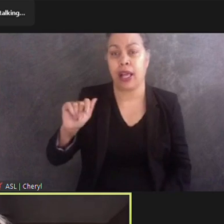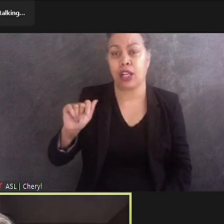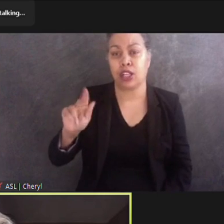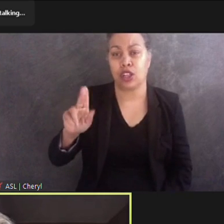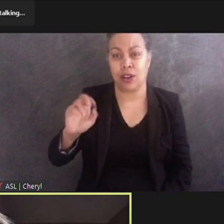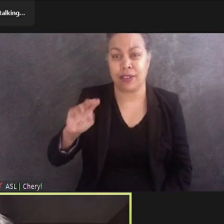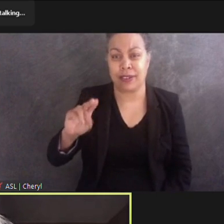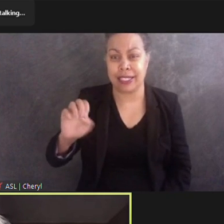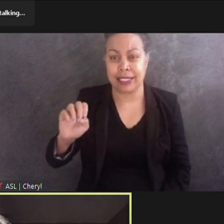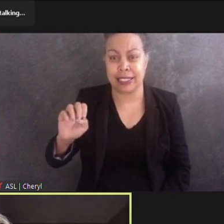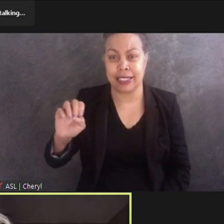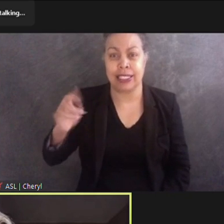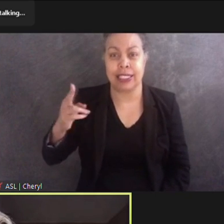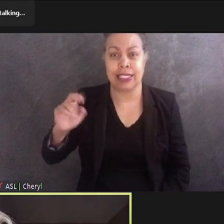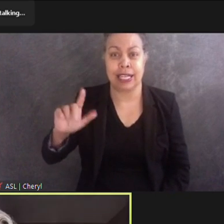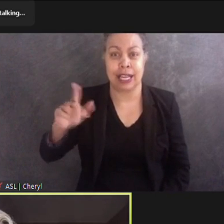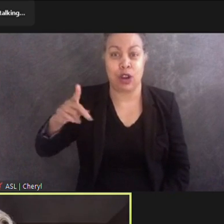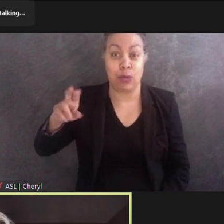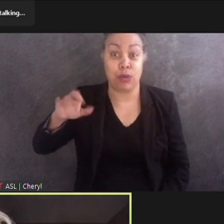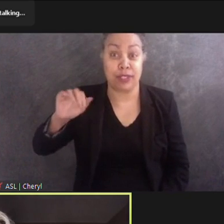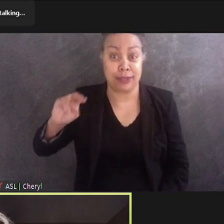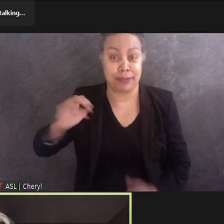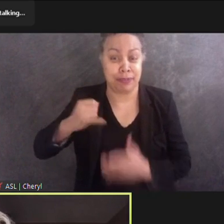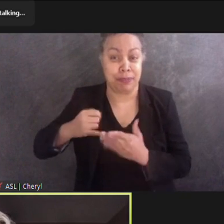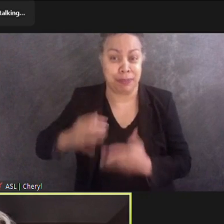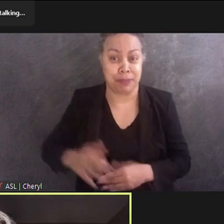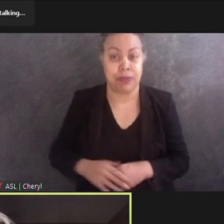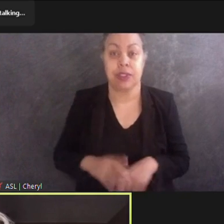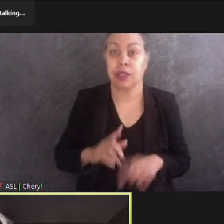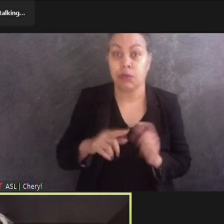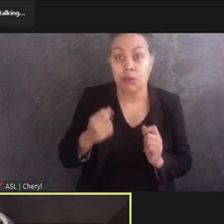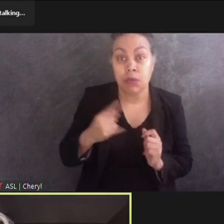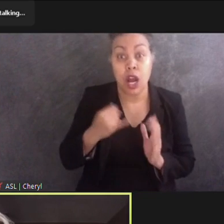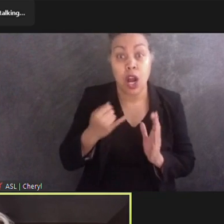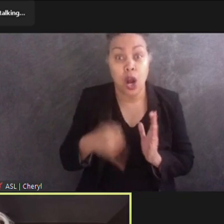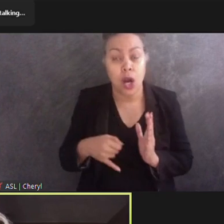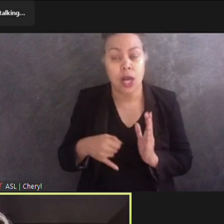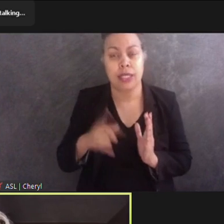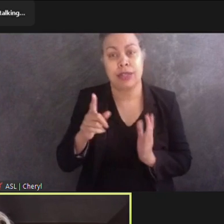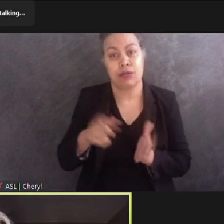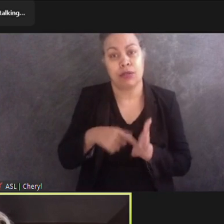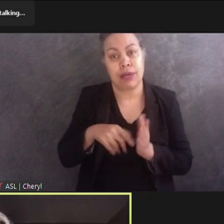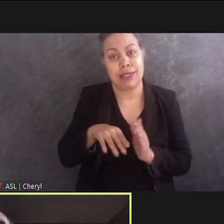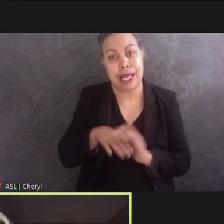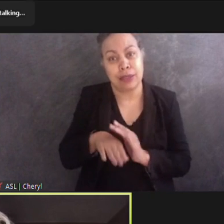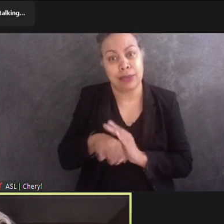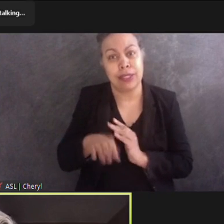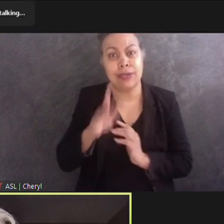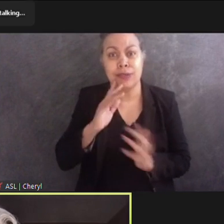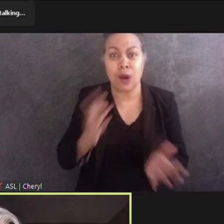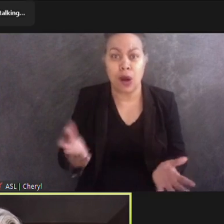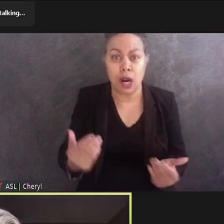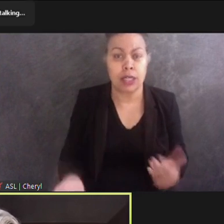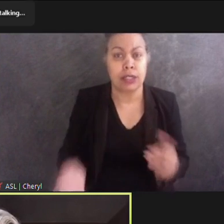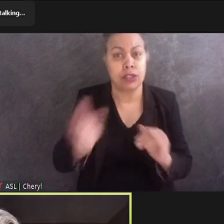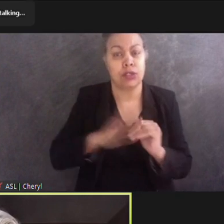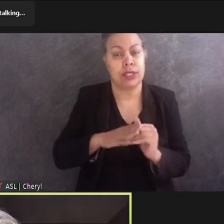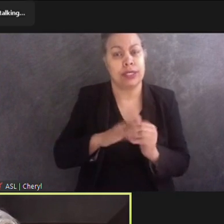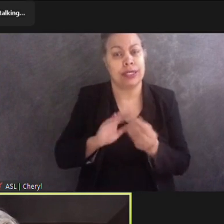parks, like museums, need accessibility features to boost access. And that responsibility falls to the